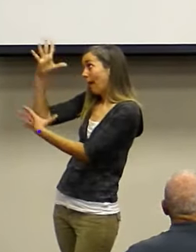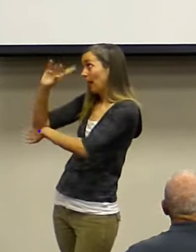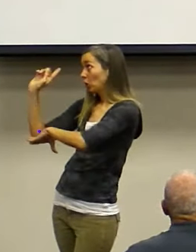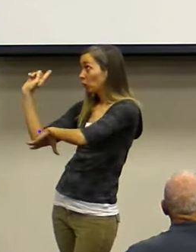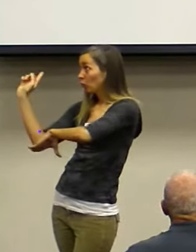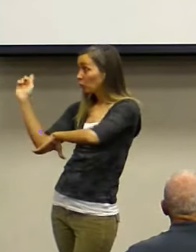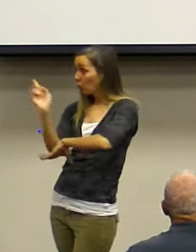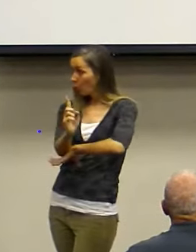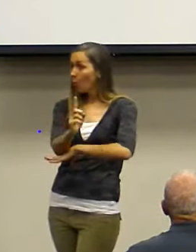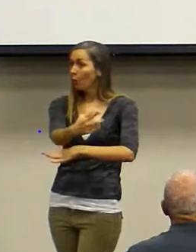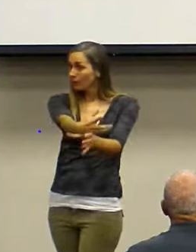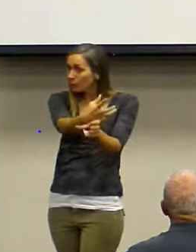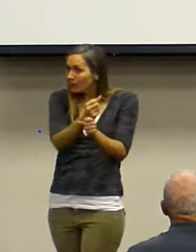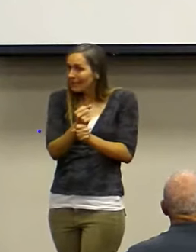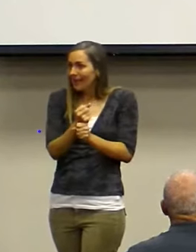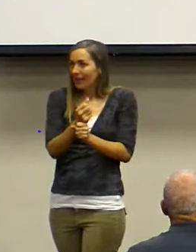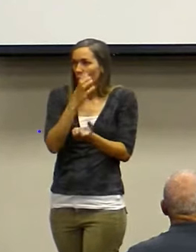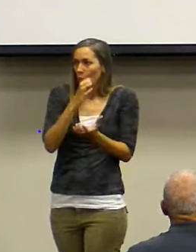You go and get her.